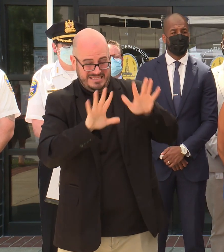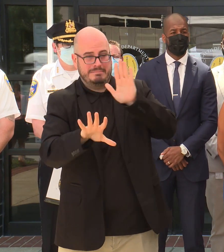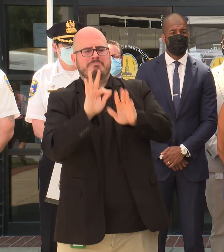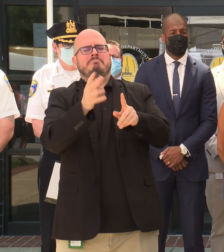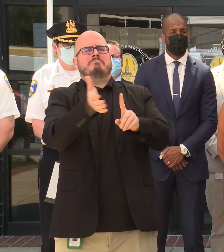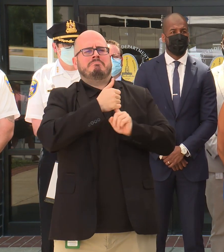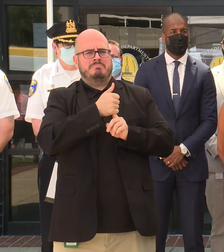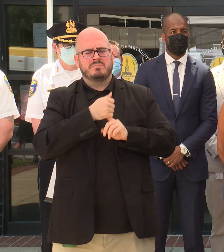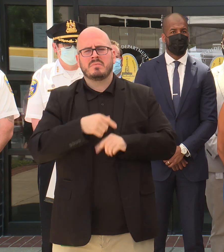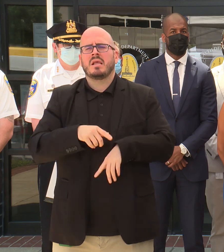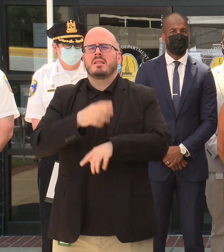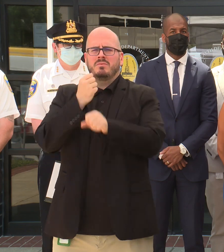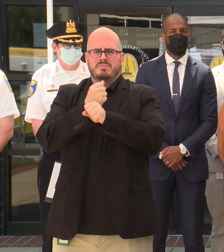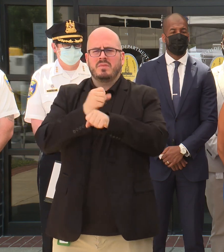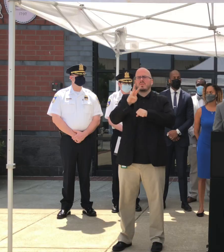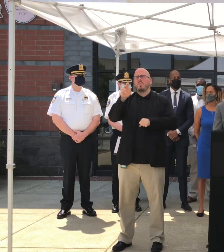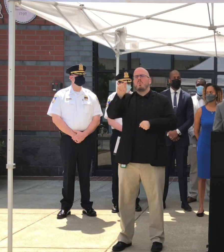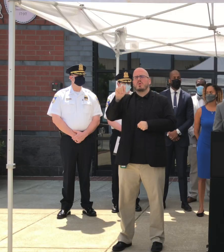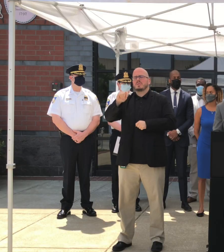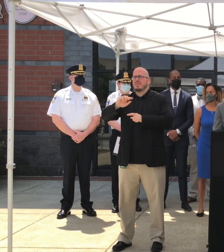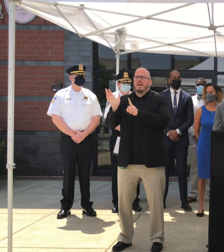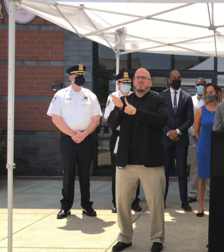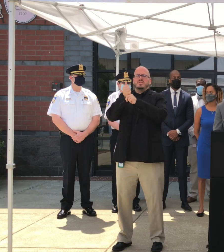folks in the warrant apprehension task force.